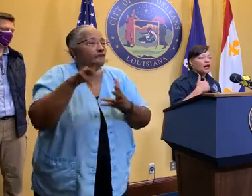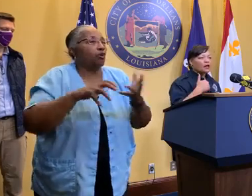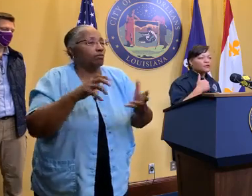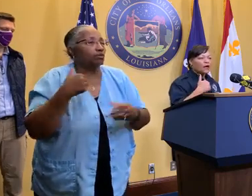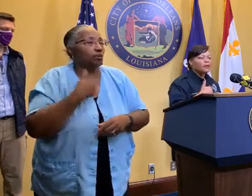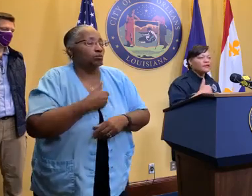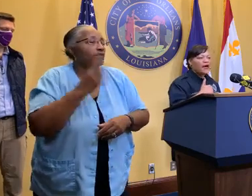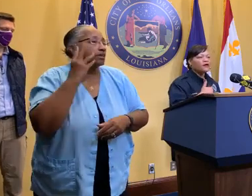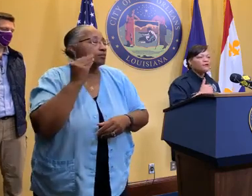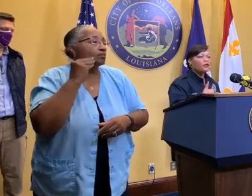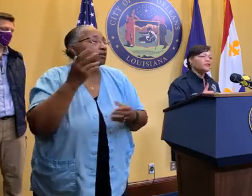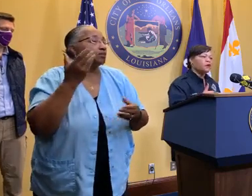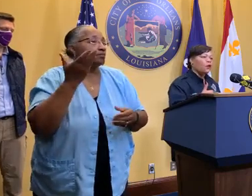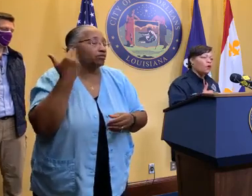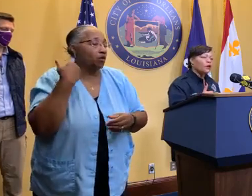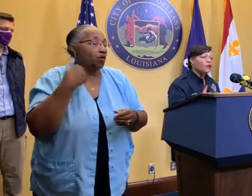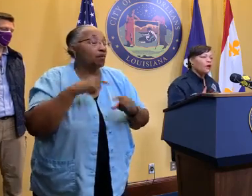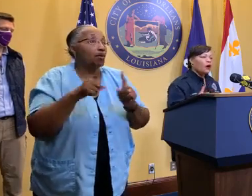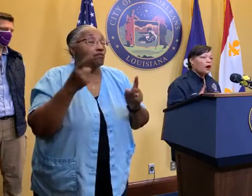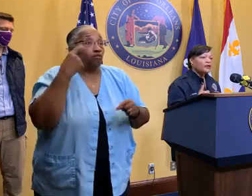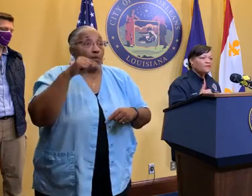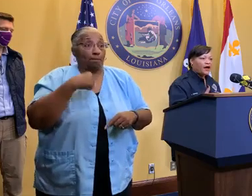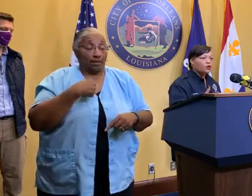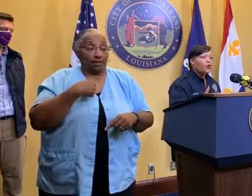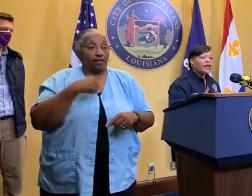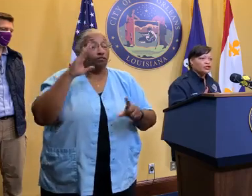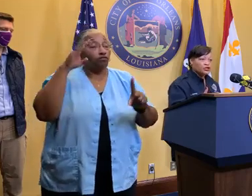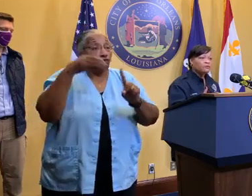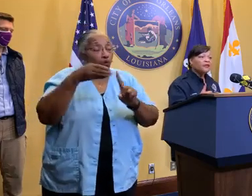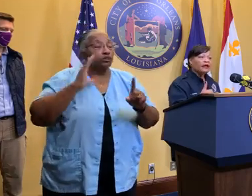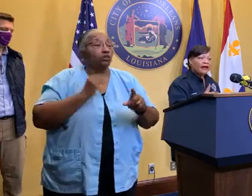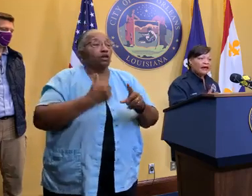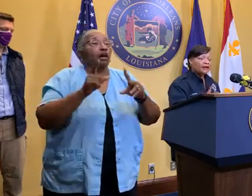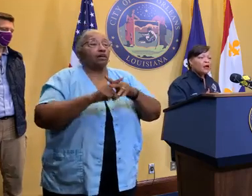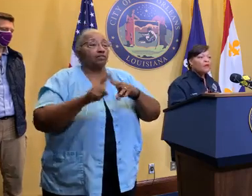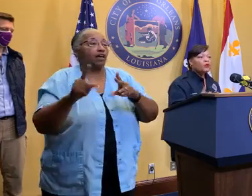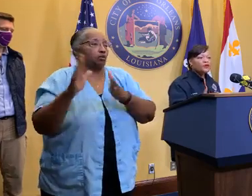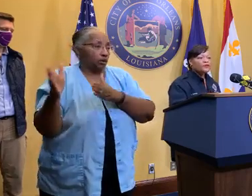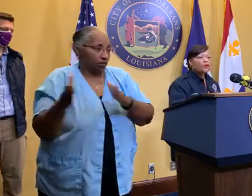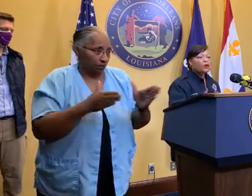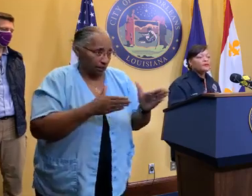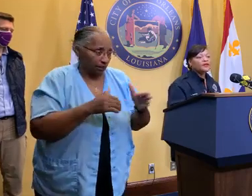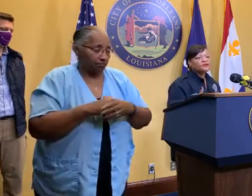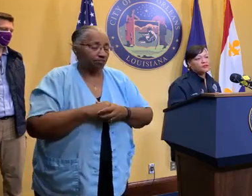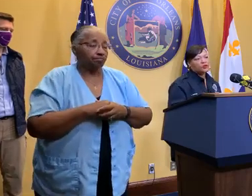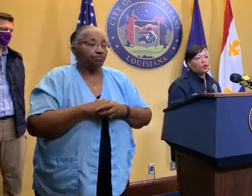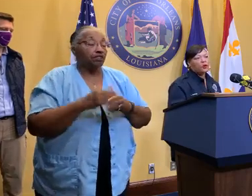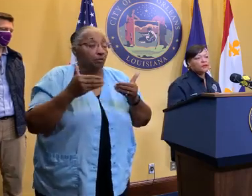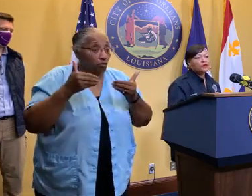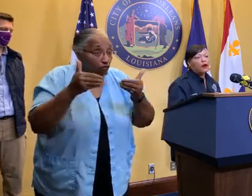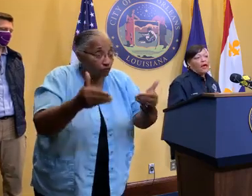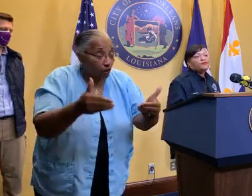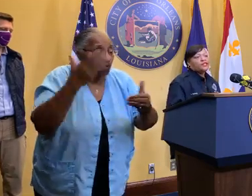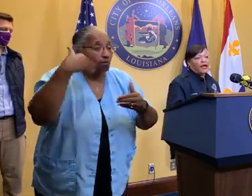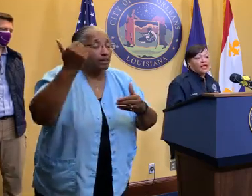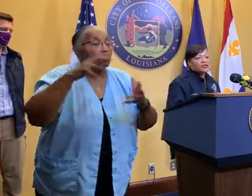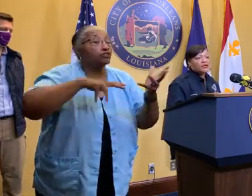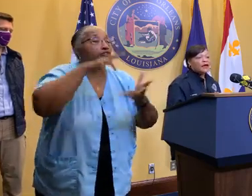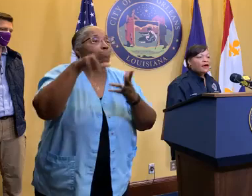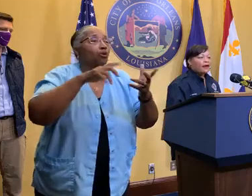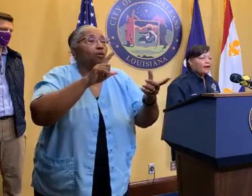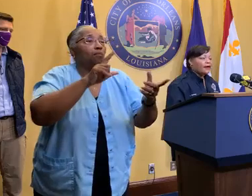really doubling down and focusing on our evacuation plan moving forward because the storms have